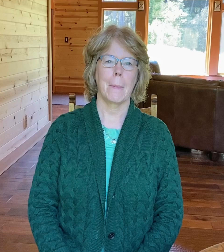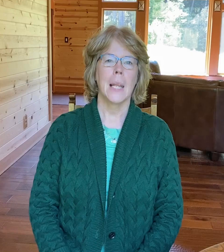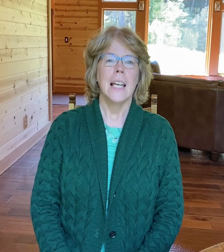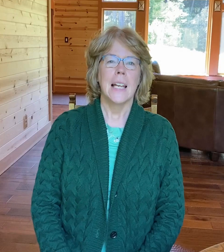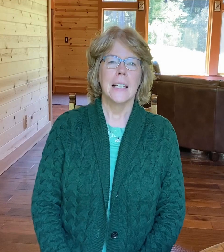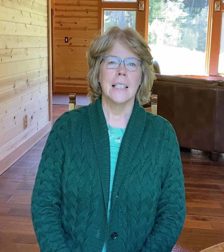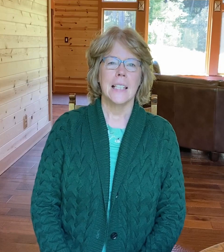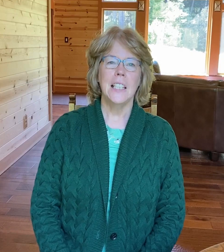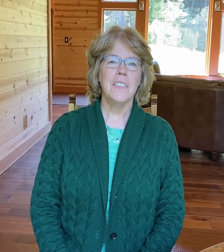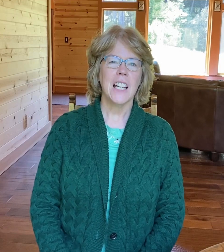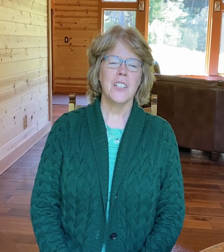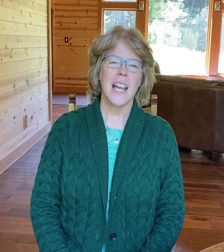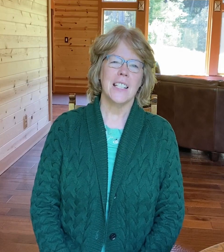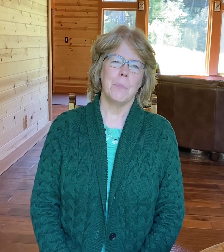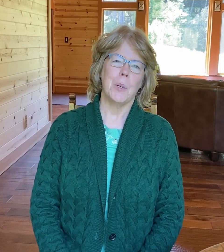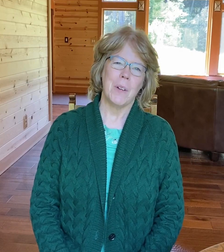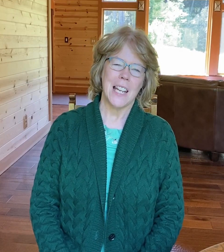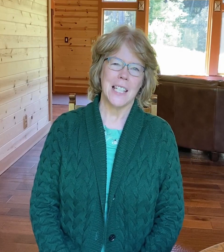The Leafcutter Ants Parade.